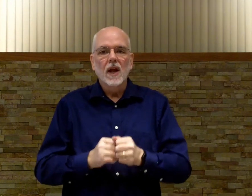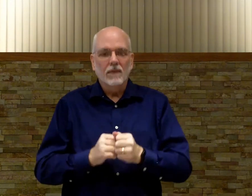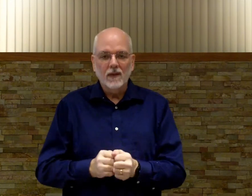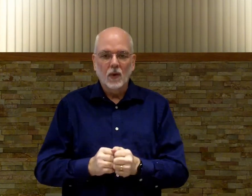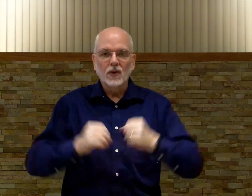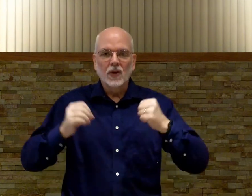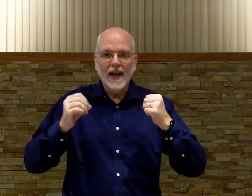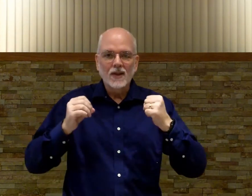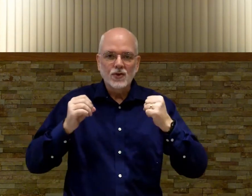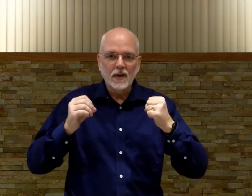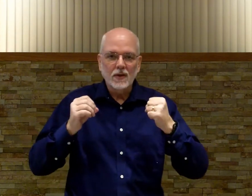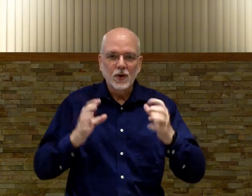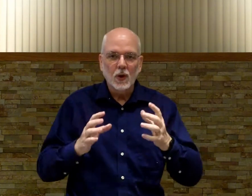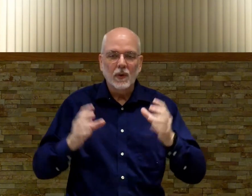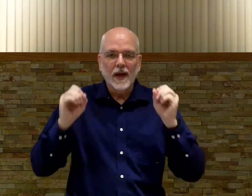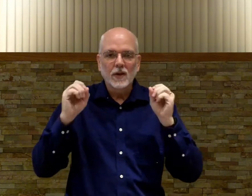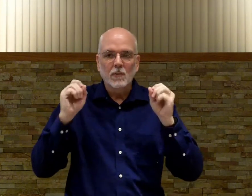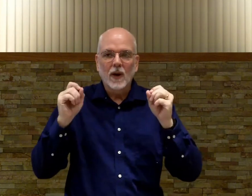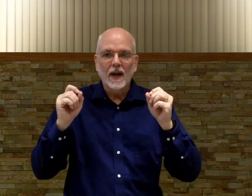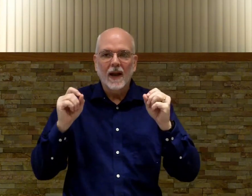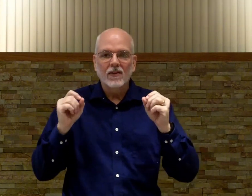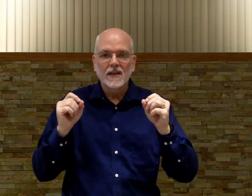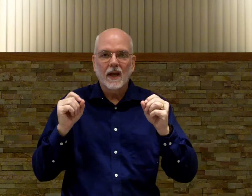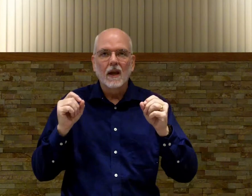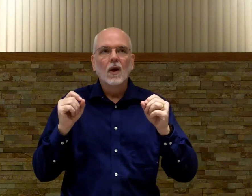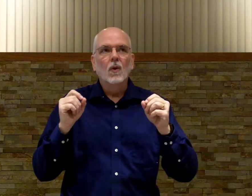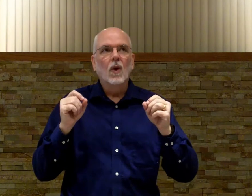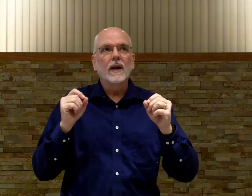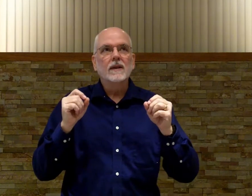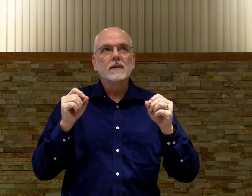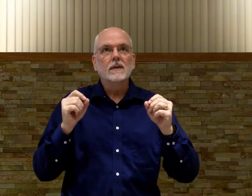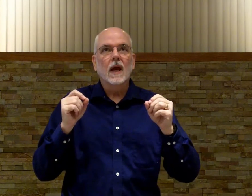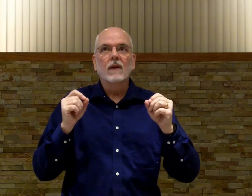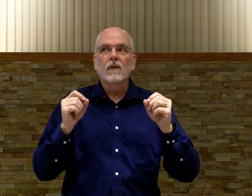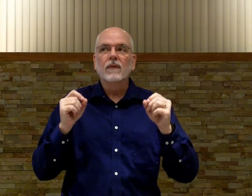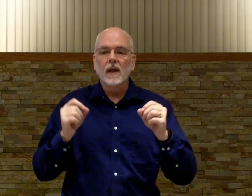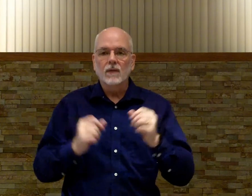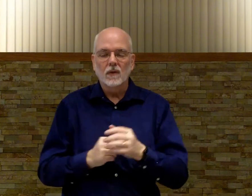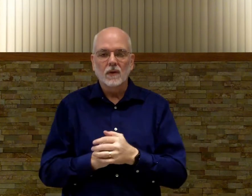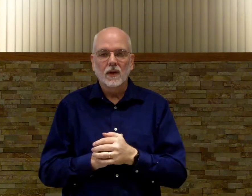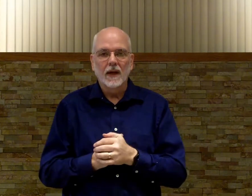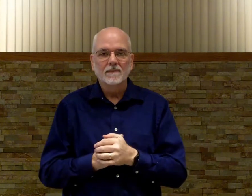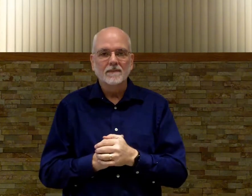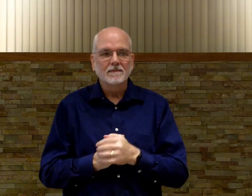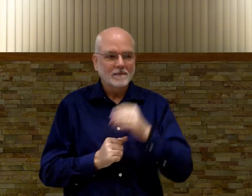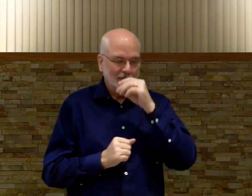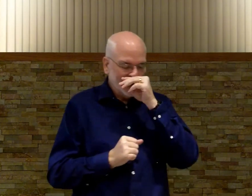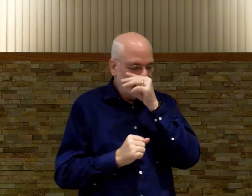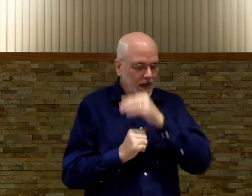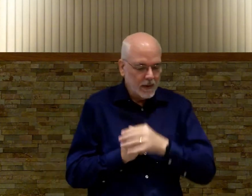faithful your hands just do it without your brain having to say what is the sign for faithful okay all right here